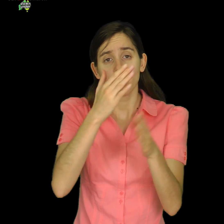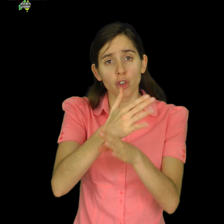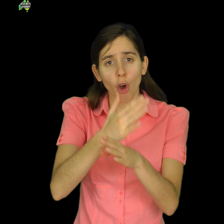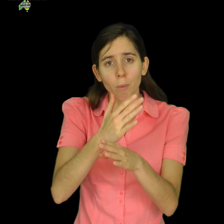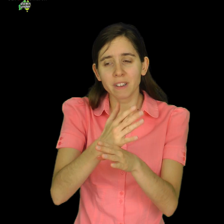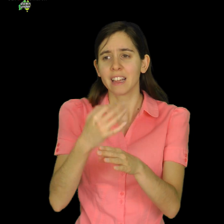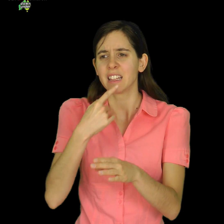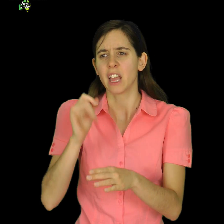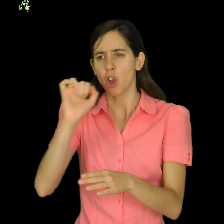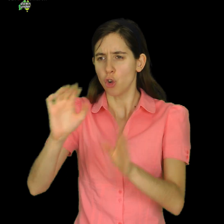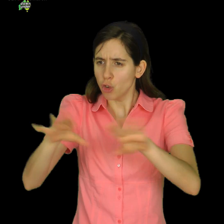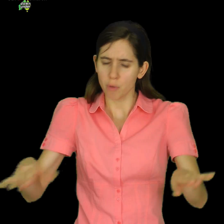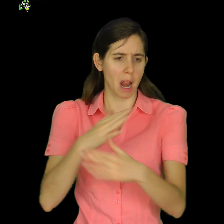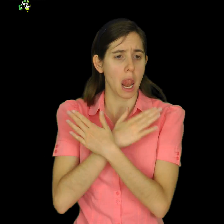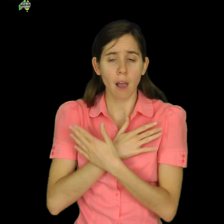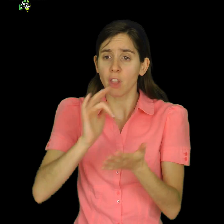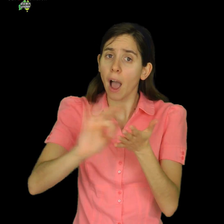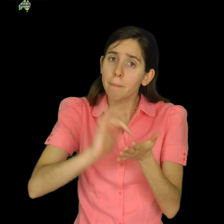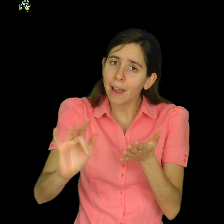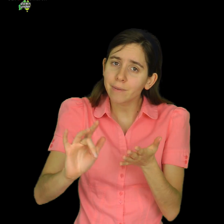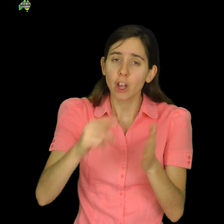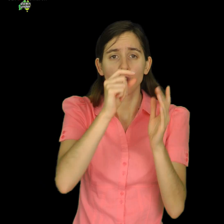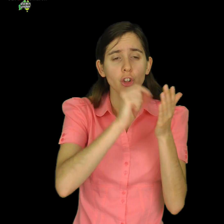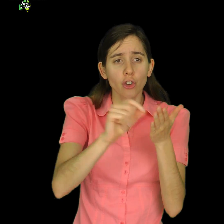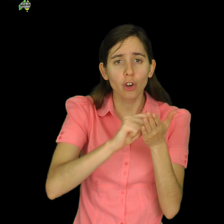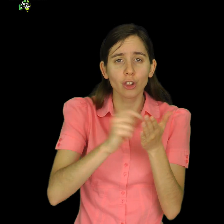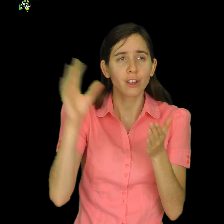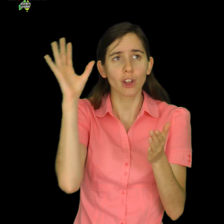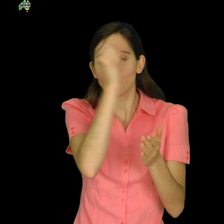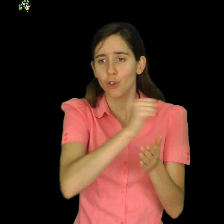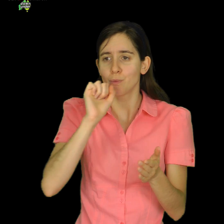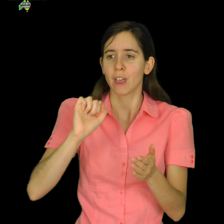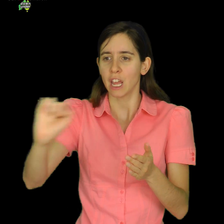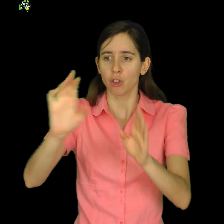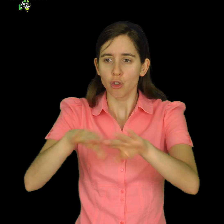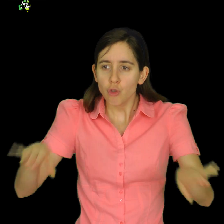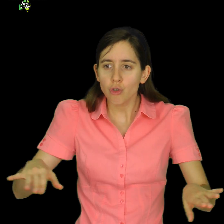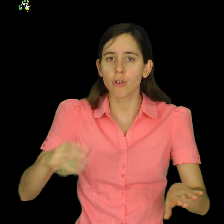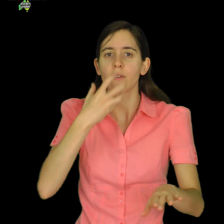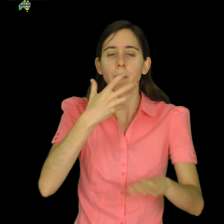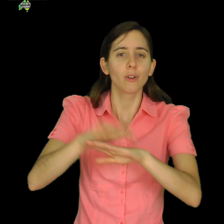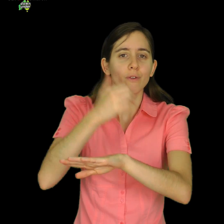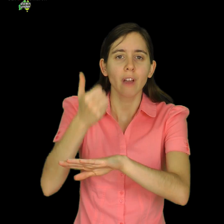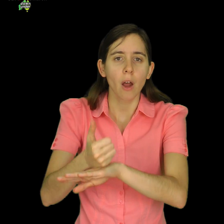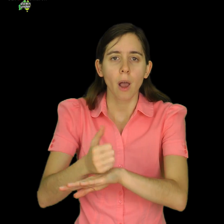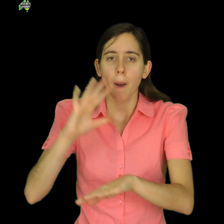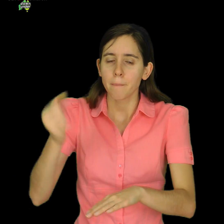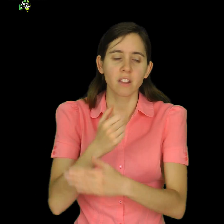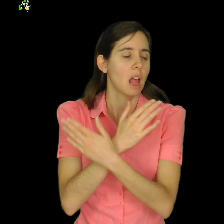The journalist assumed, of course, that the children of Apple's founder must enjoy unrivaled screen time with constant